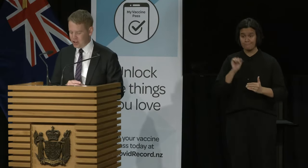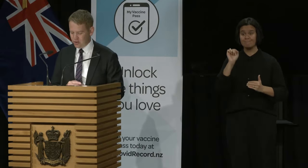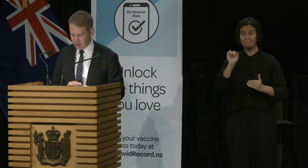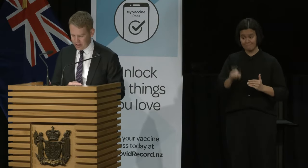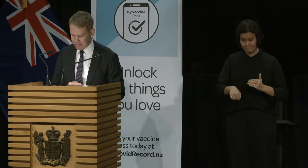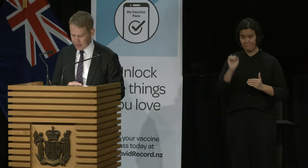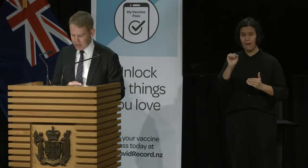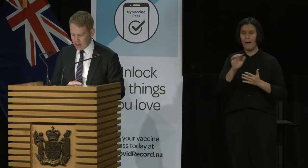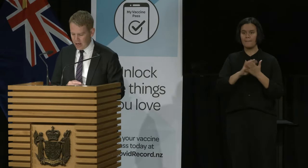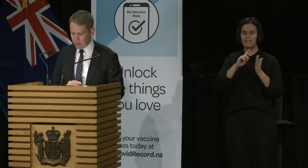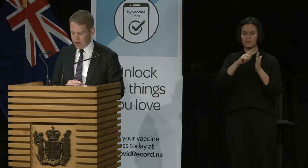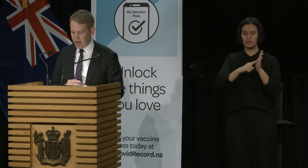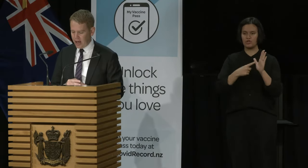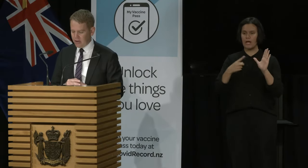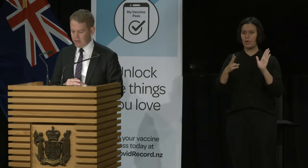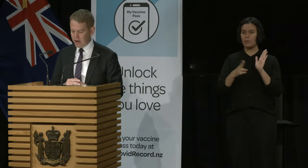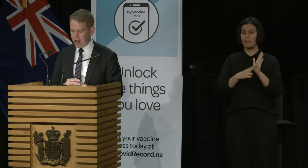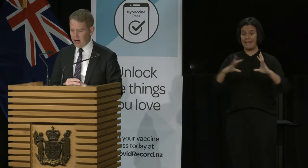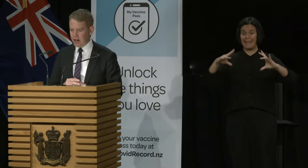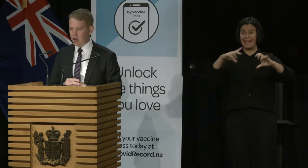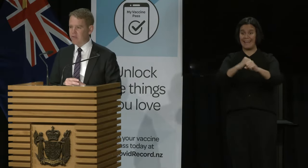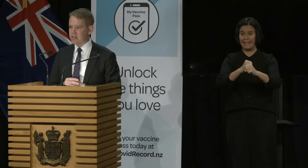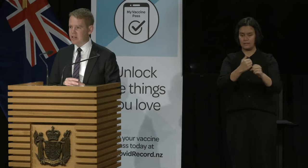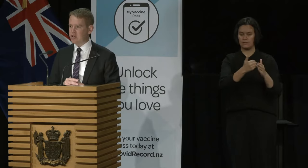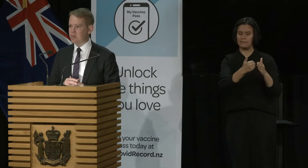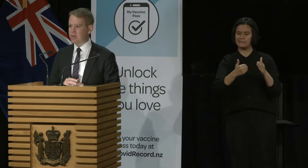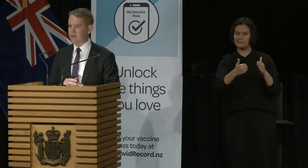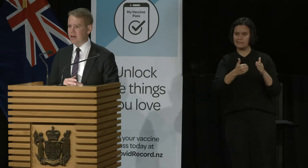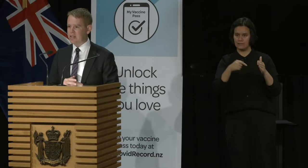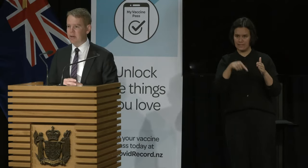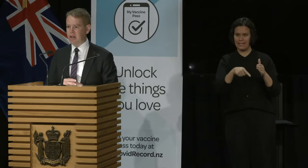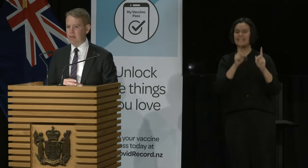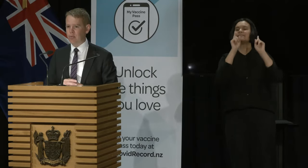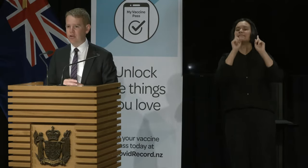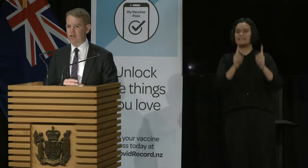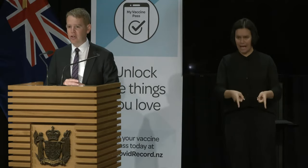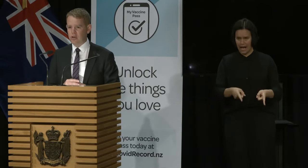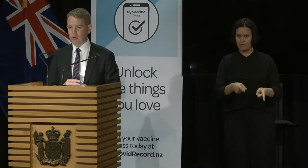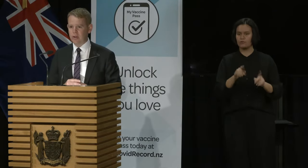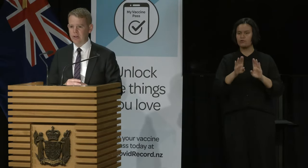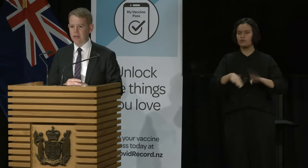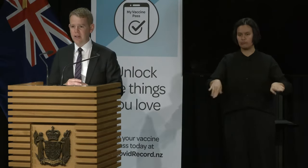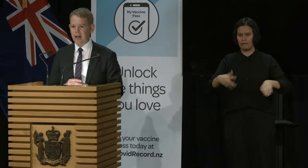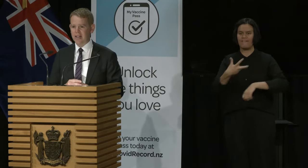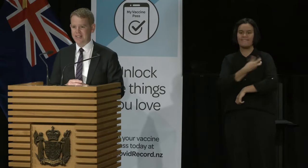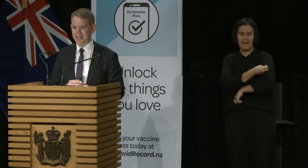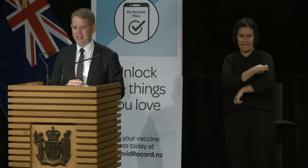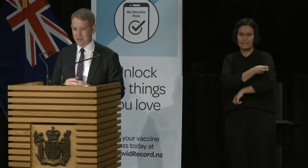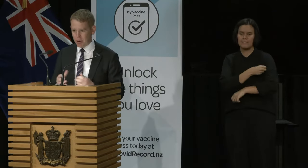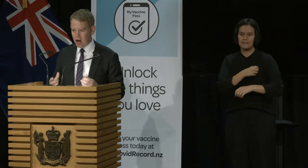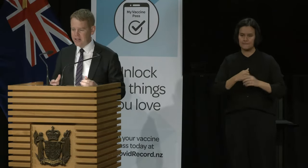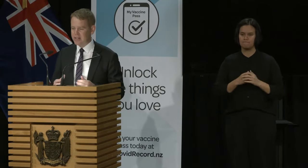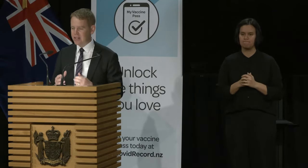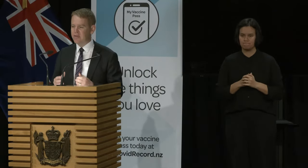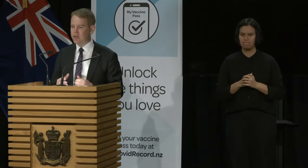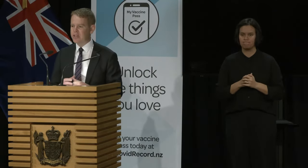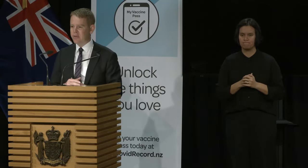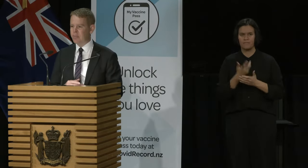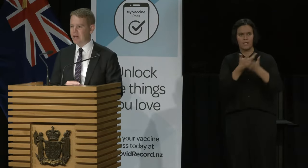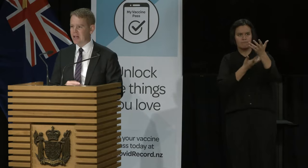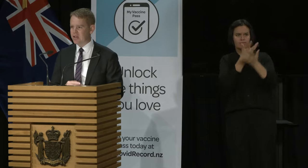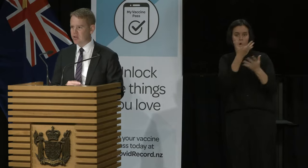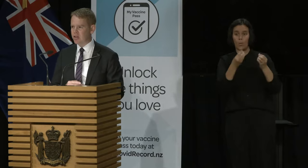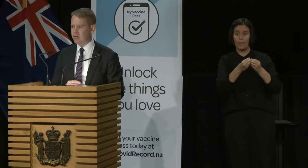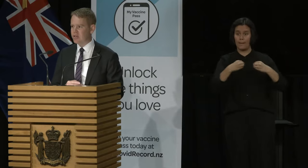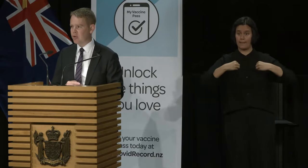of January, and we have, in our conversations with Pfizer, been able to secure supplies, deliveries